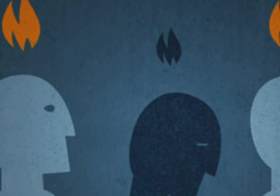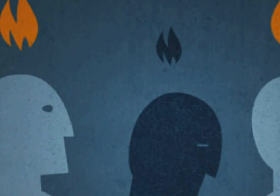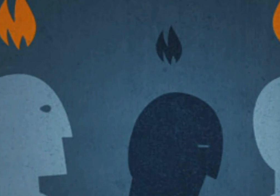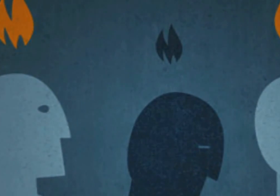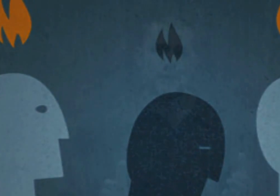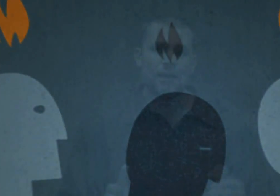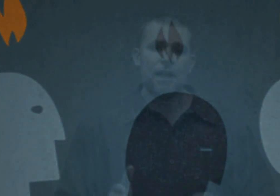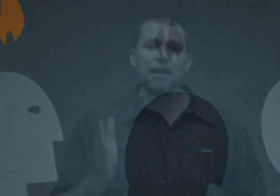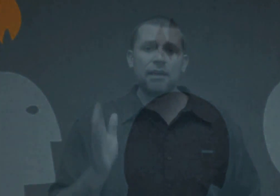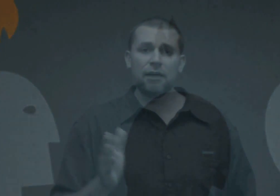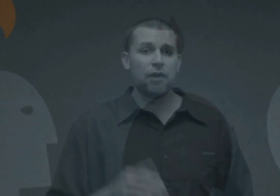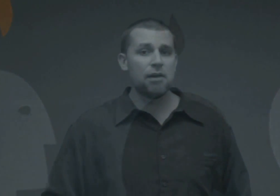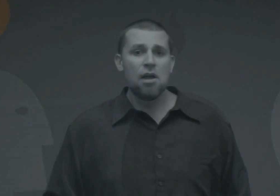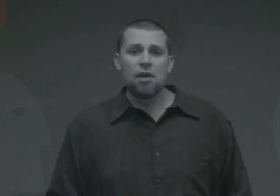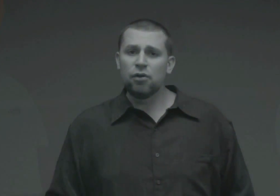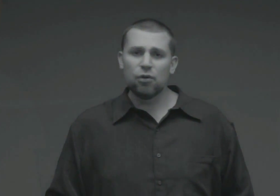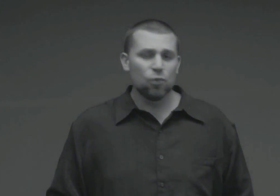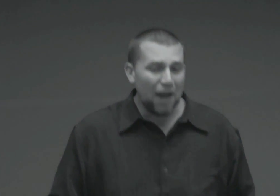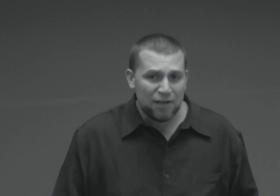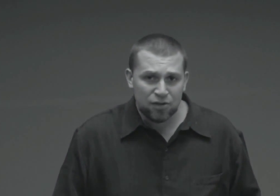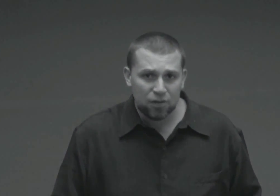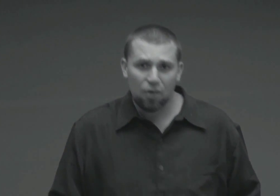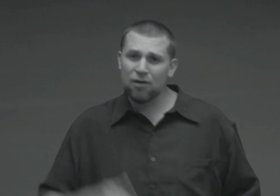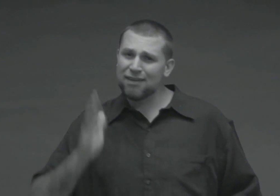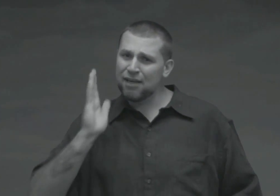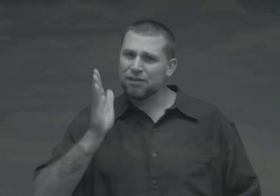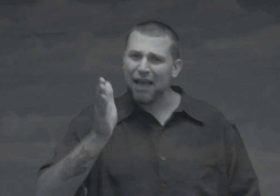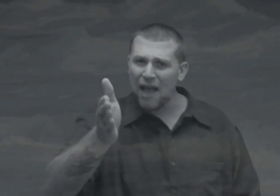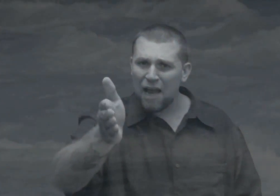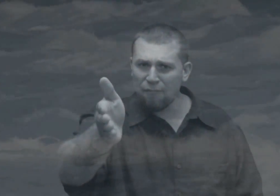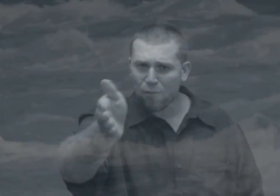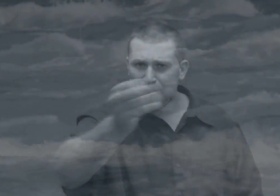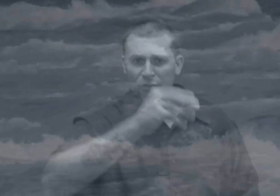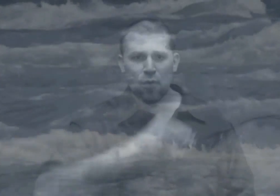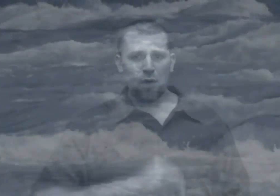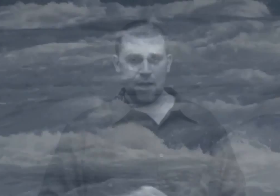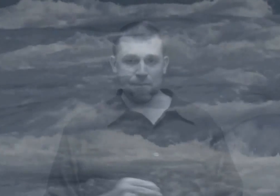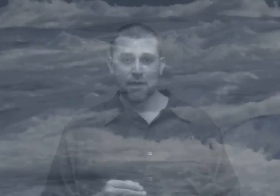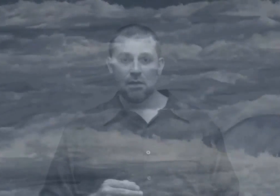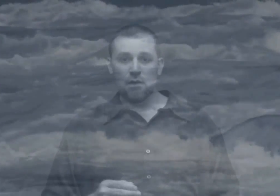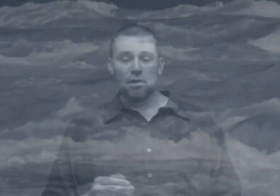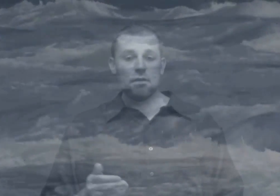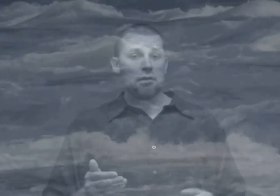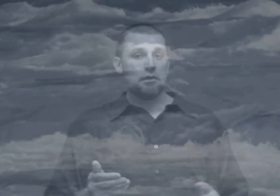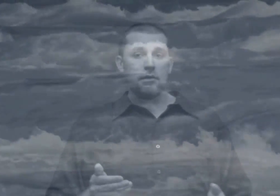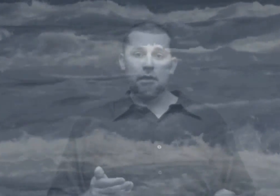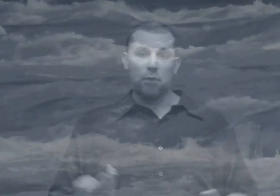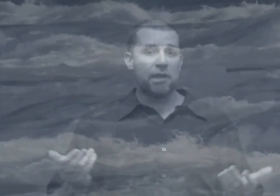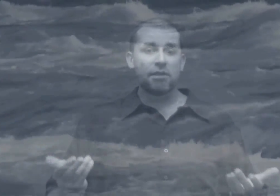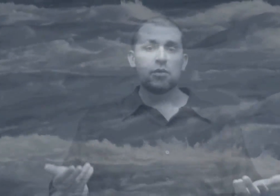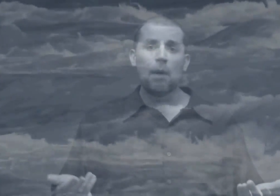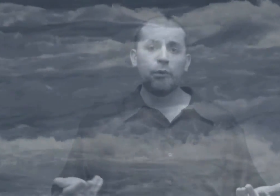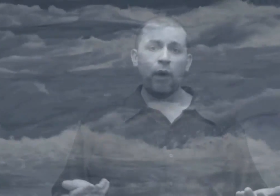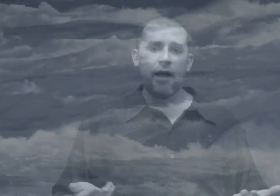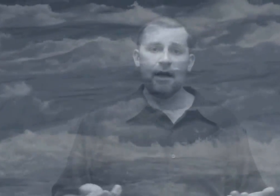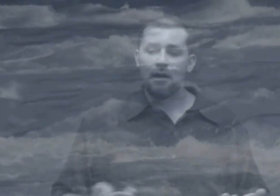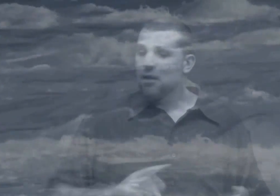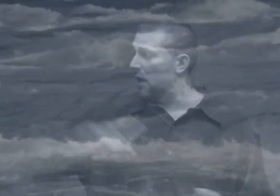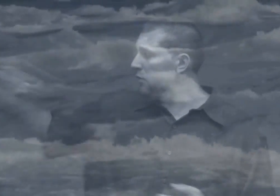fighting and give in to the raging current that is ever before him, he would get swept away and